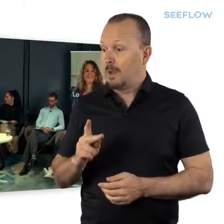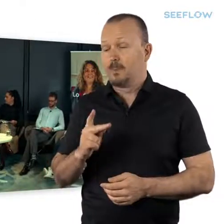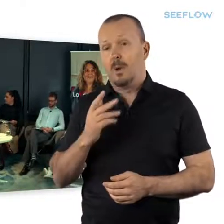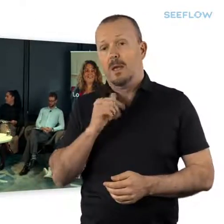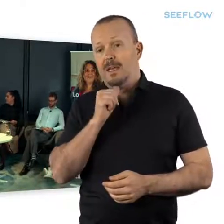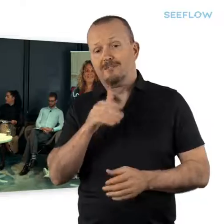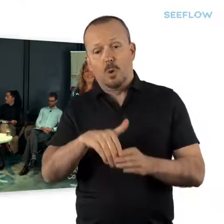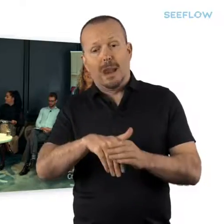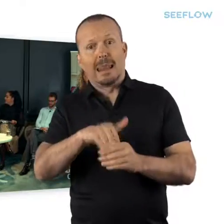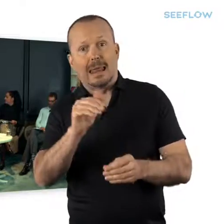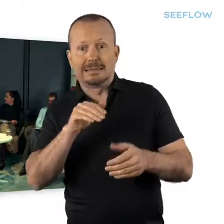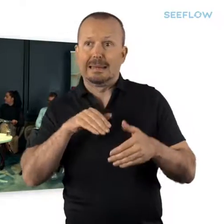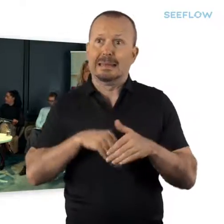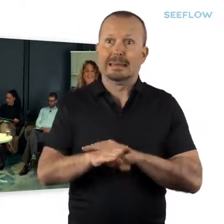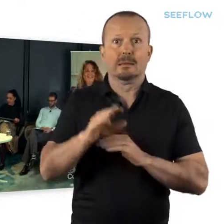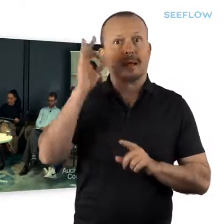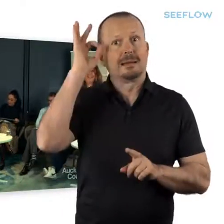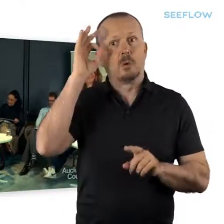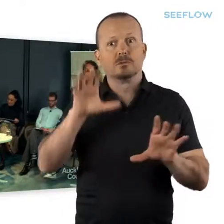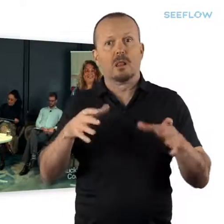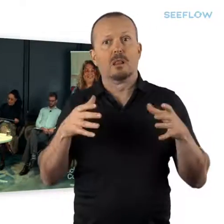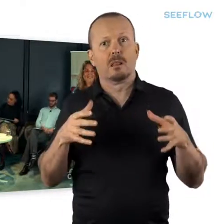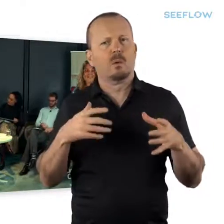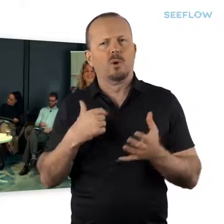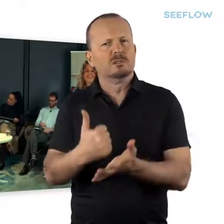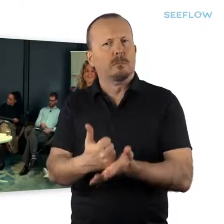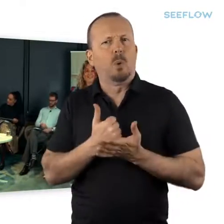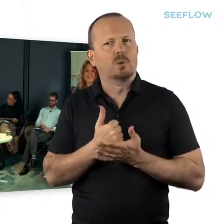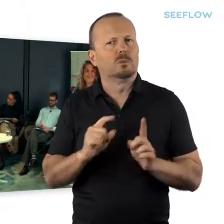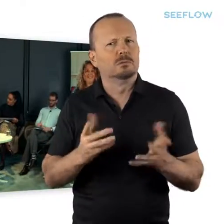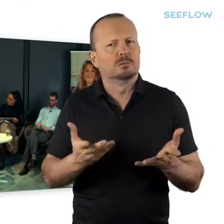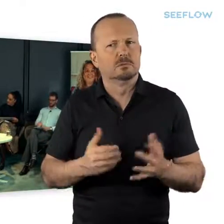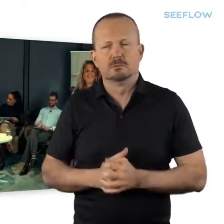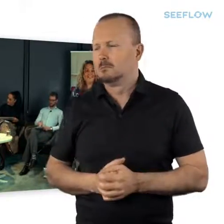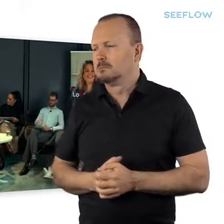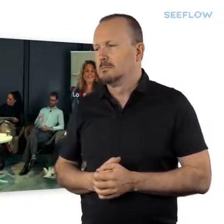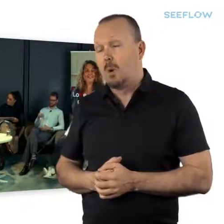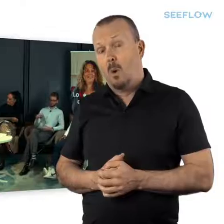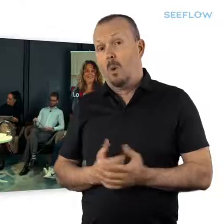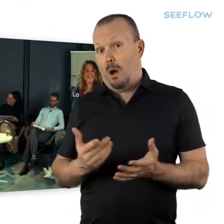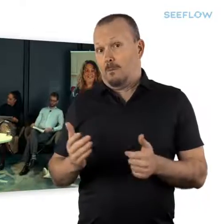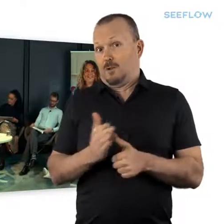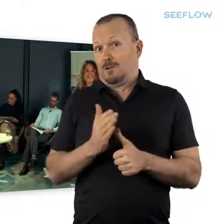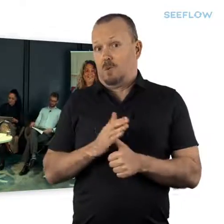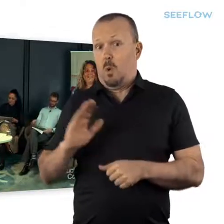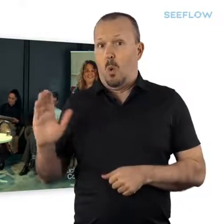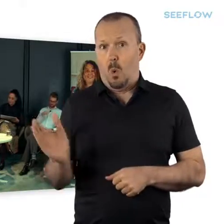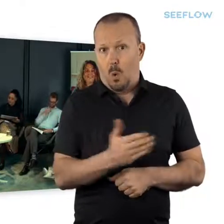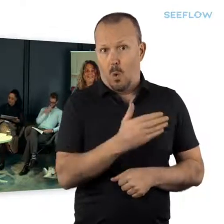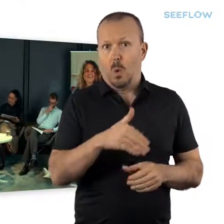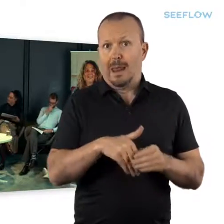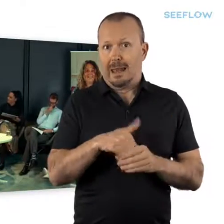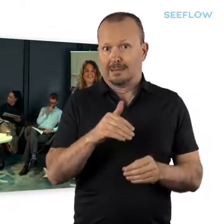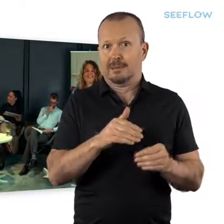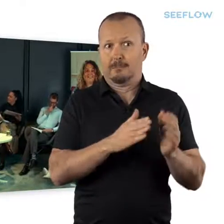that people can expect to receive if they are elected, what does this look like for elected members? So first of all, for all elected